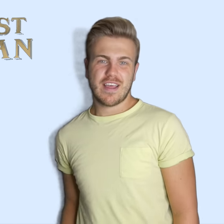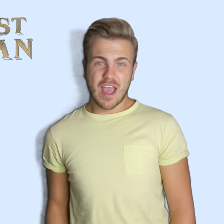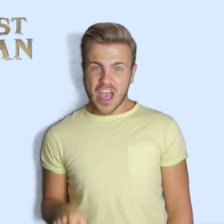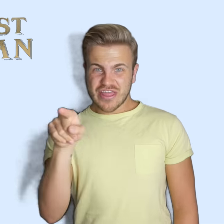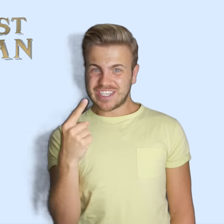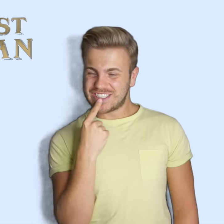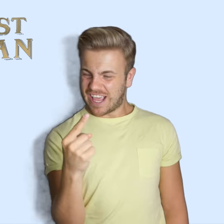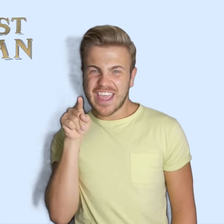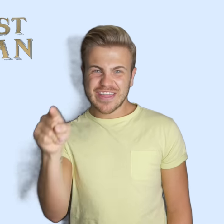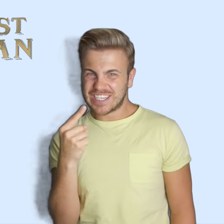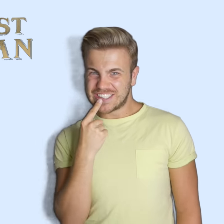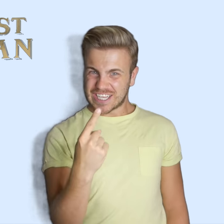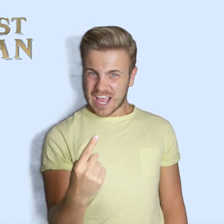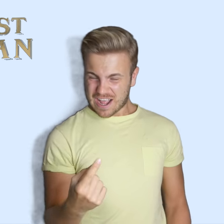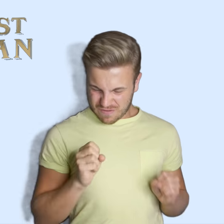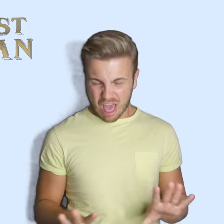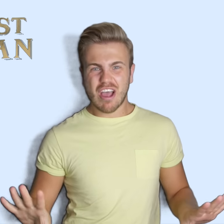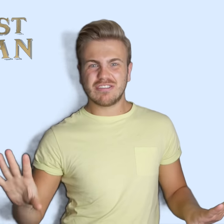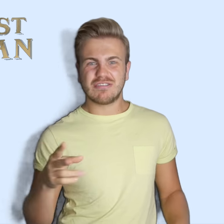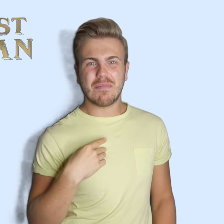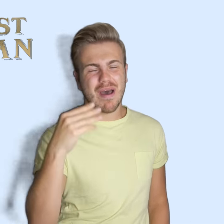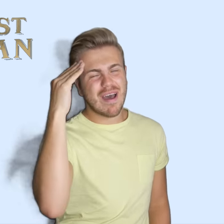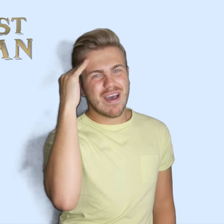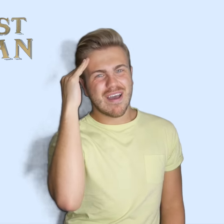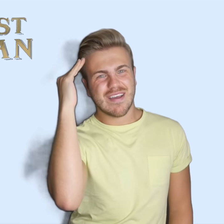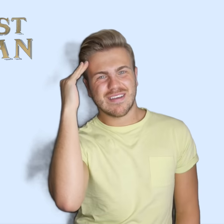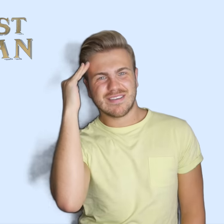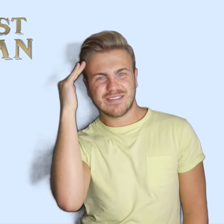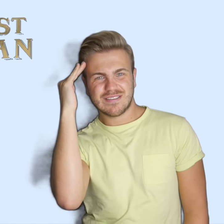They can say, they can say I've lost my mind